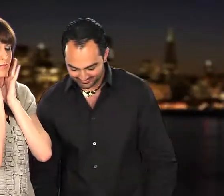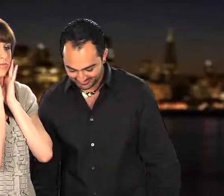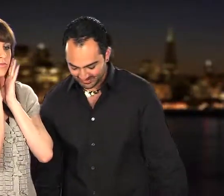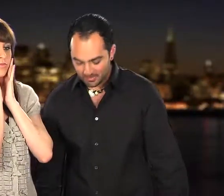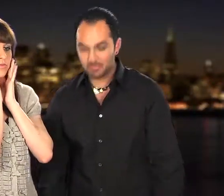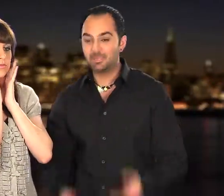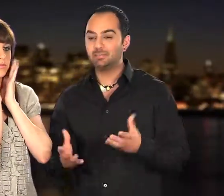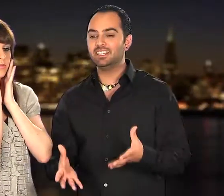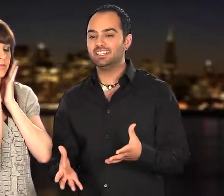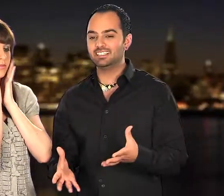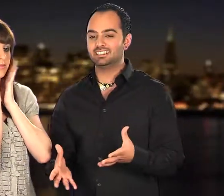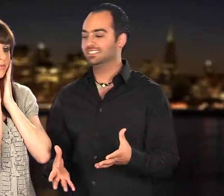Be mean.